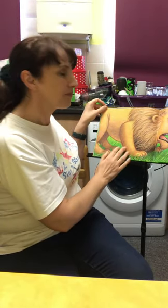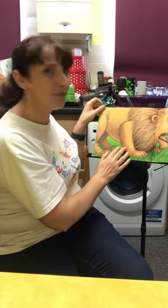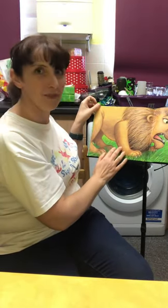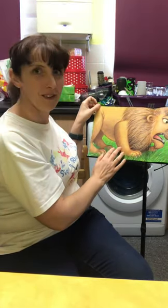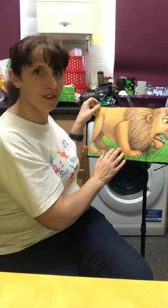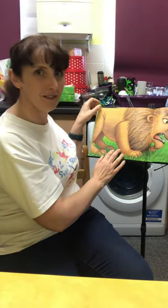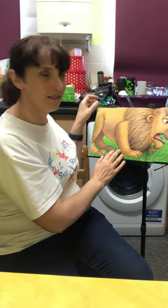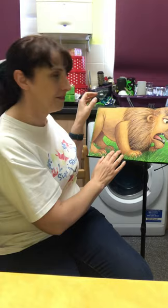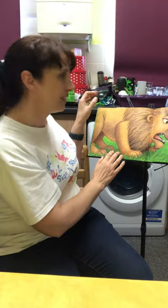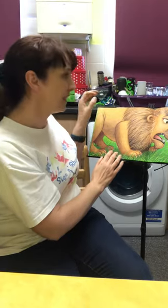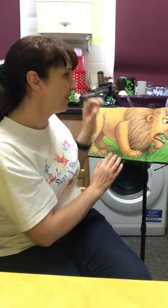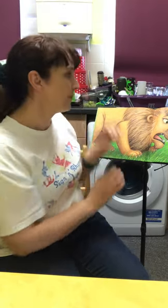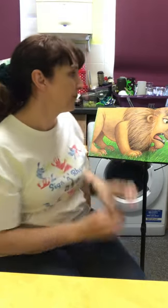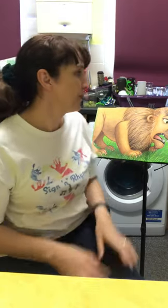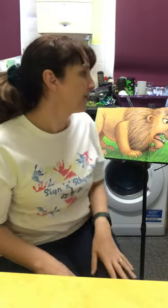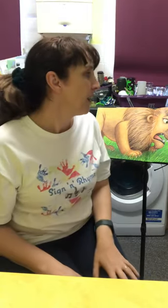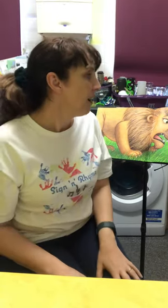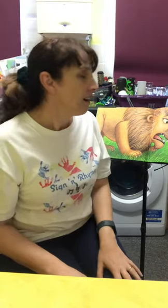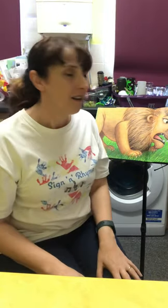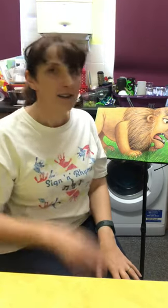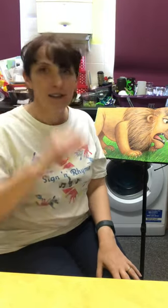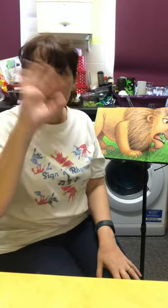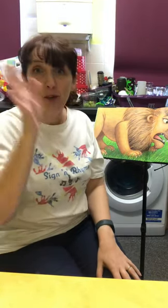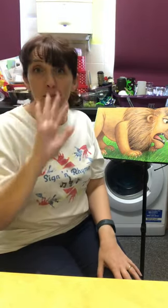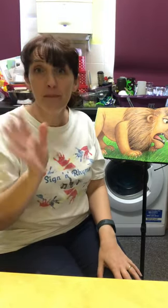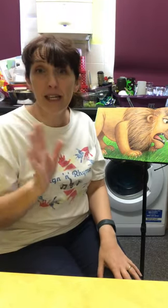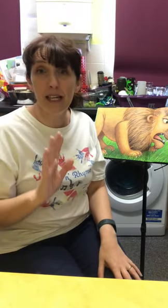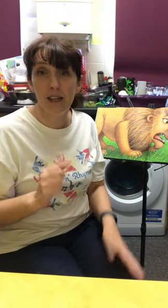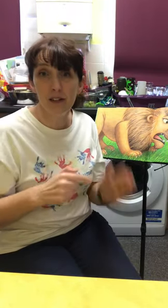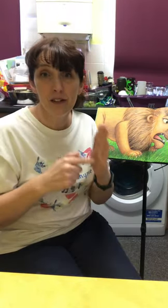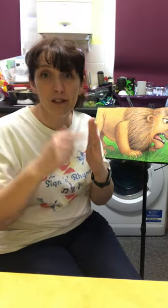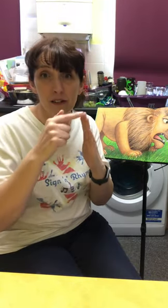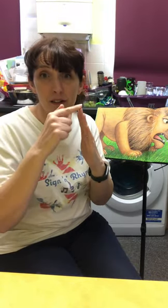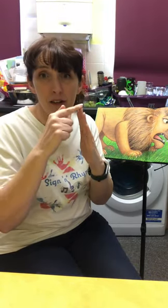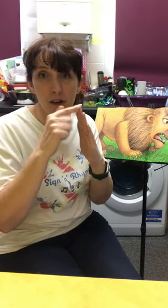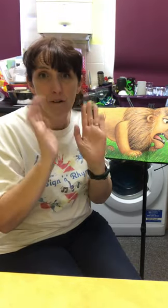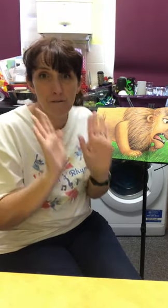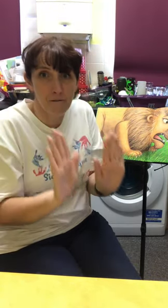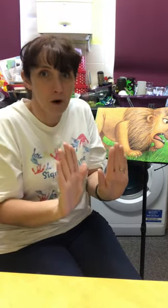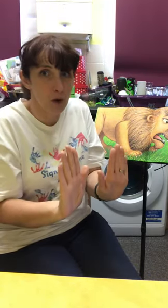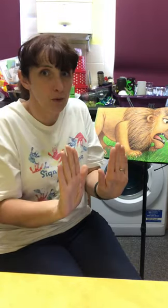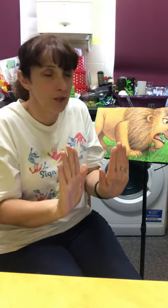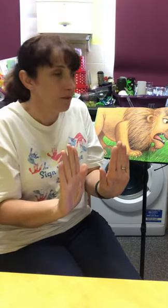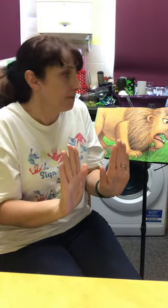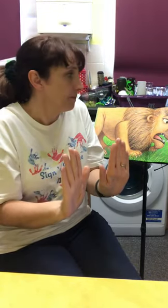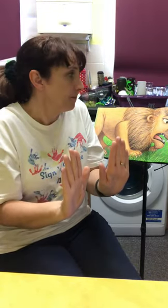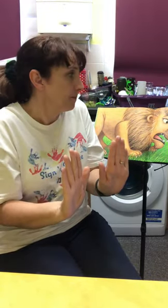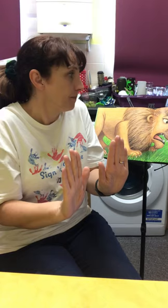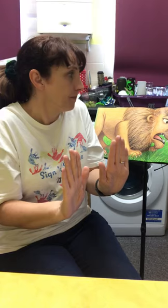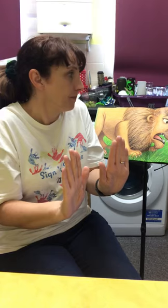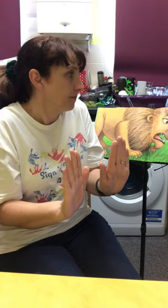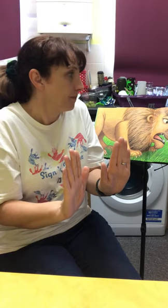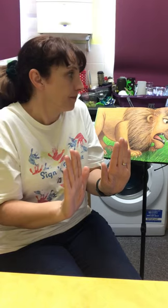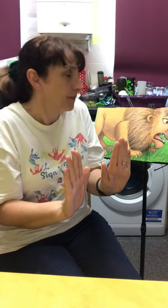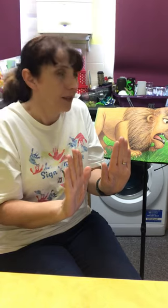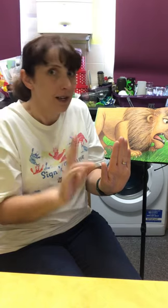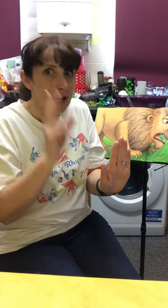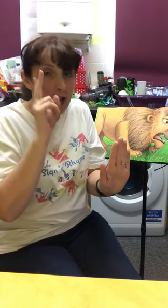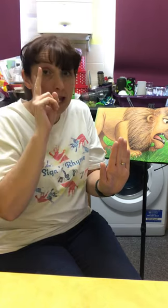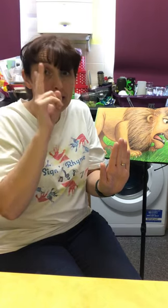Ready? Chameleon froze. He